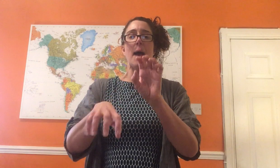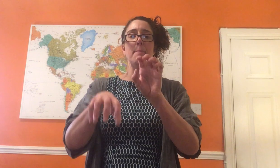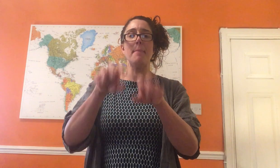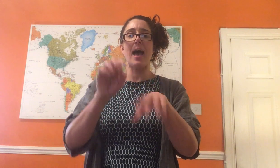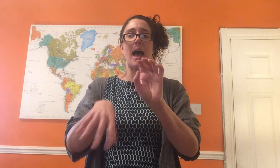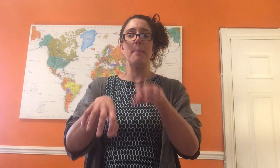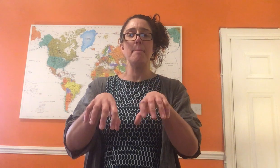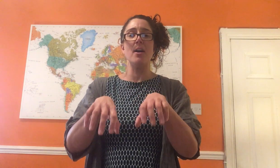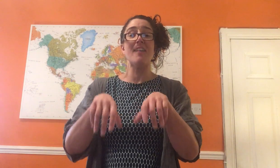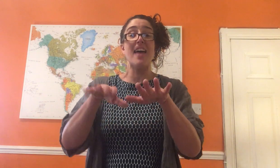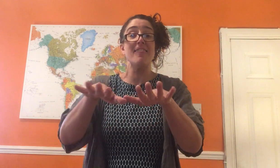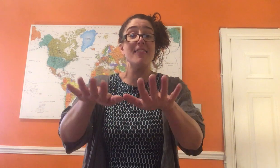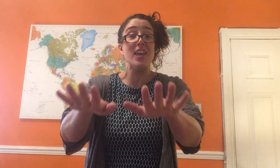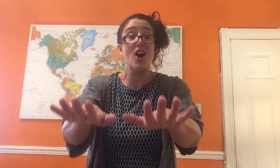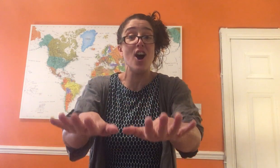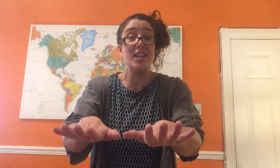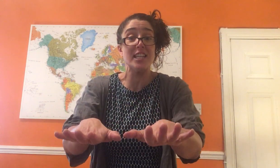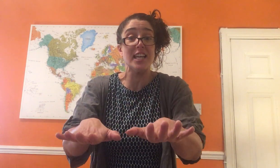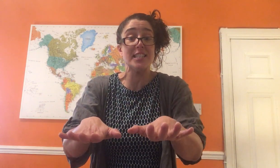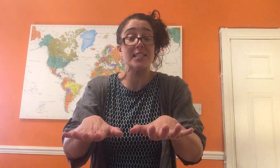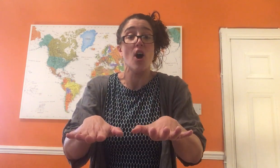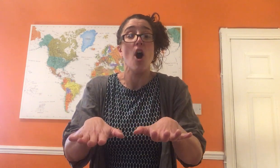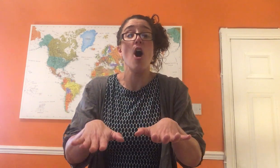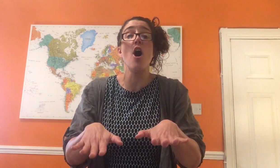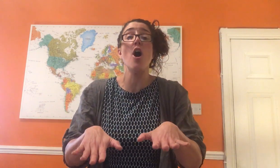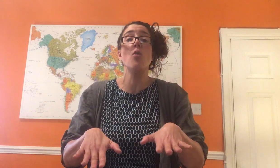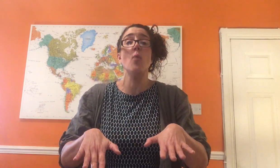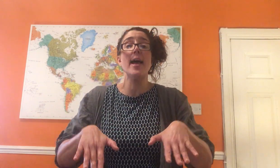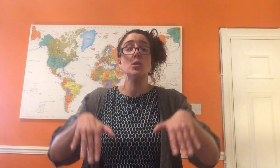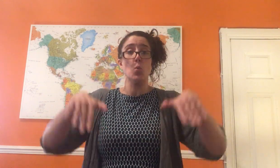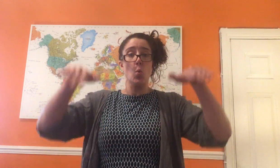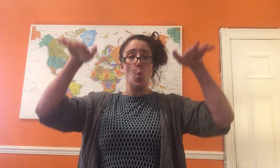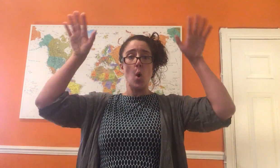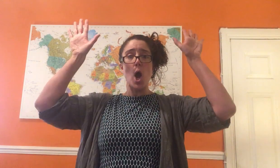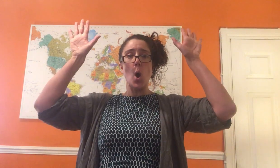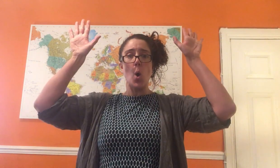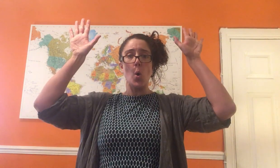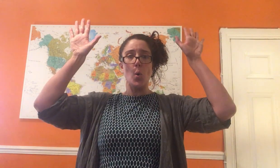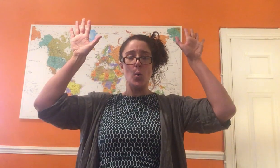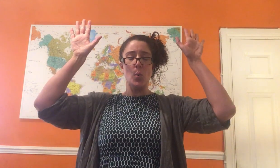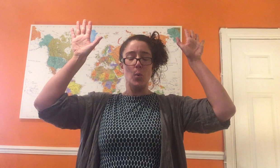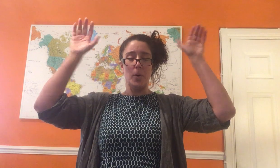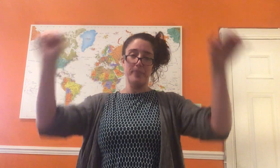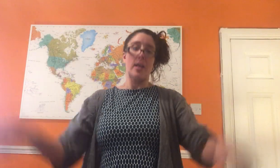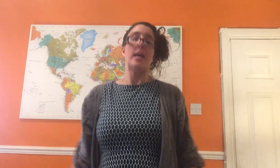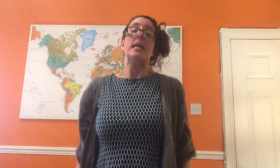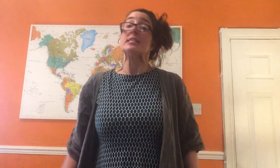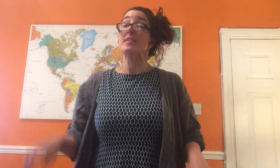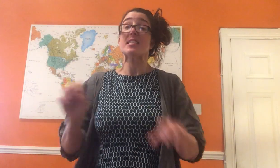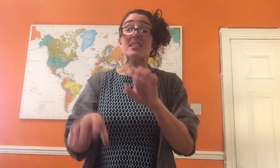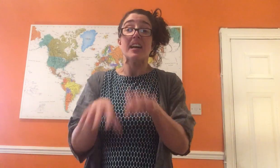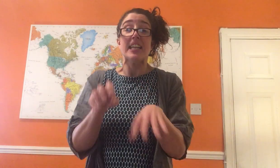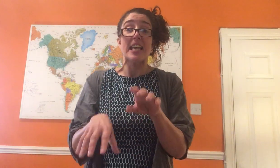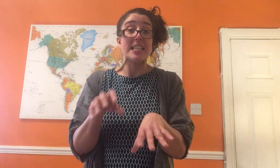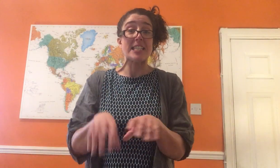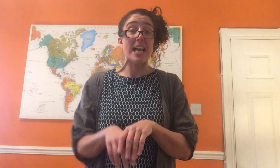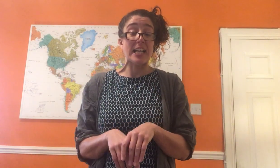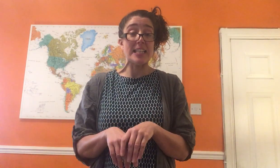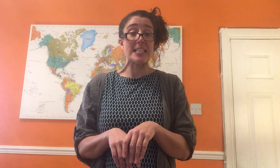hammer, hammer, hammer. And the audience all went, woo! So the signing is exactly the